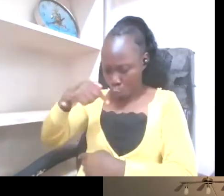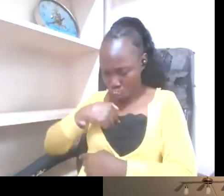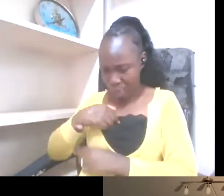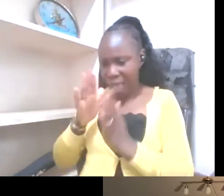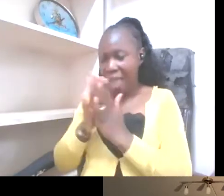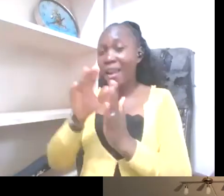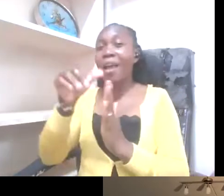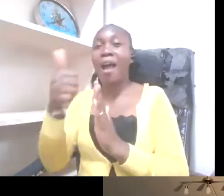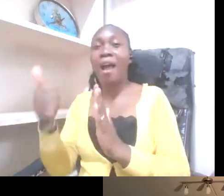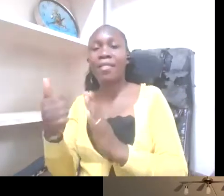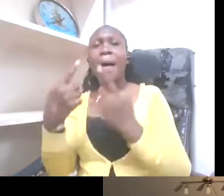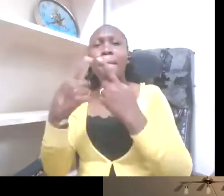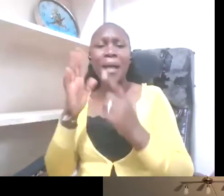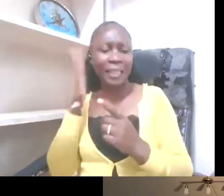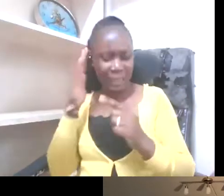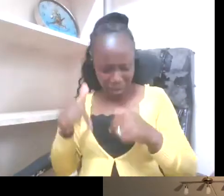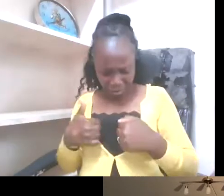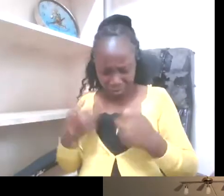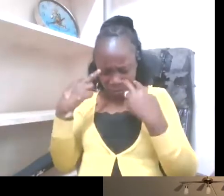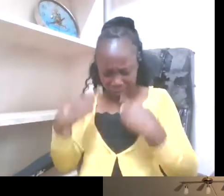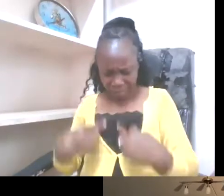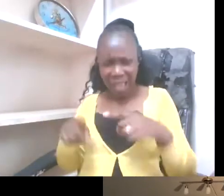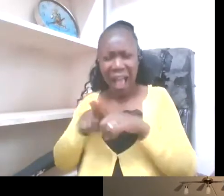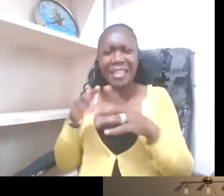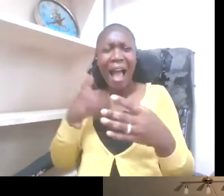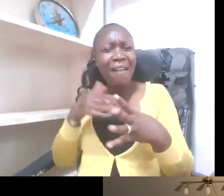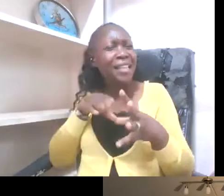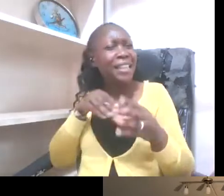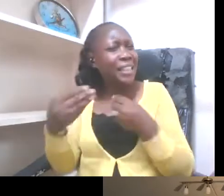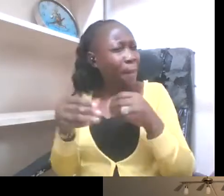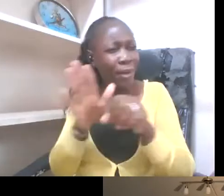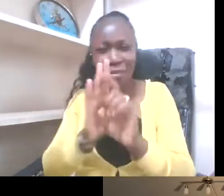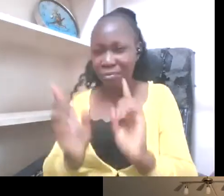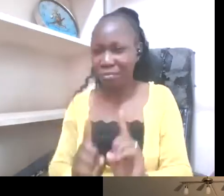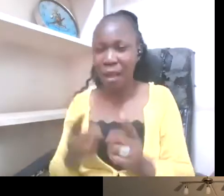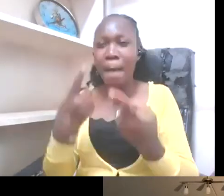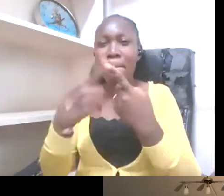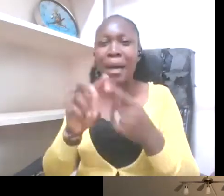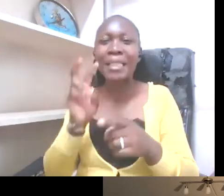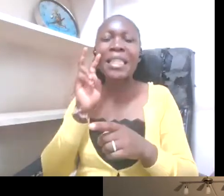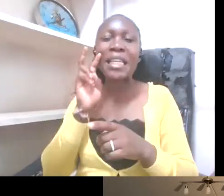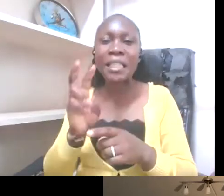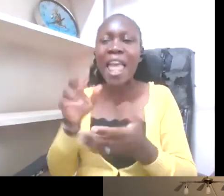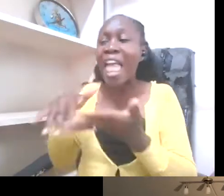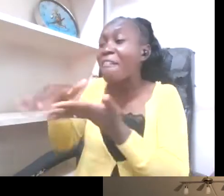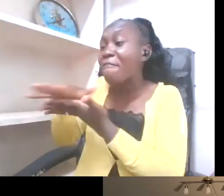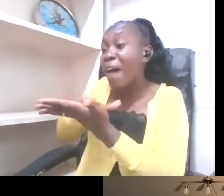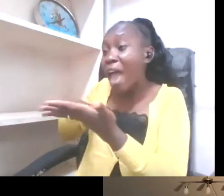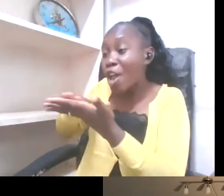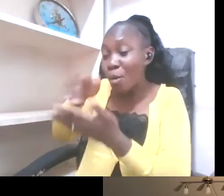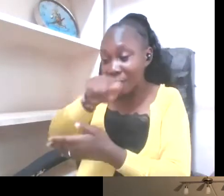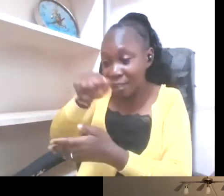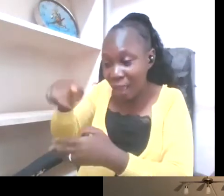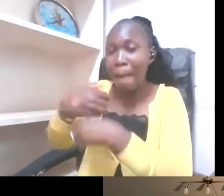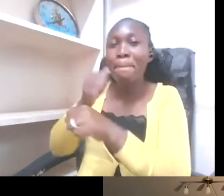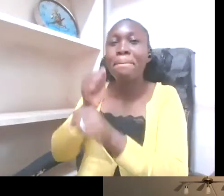having a disability per se. The disability is in the environment around them. Now, it gets interesting when you translate